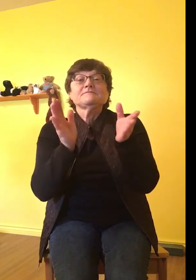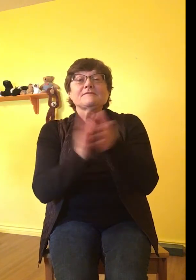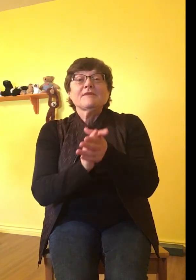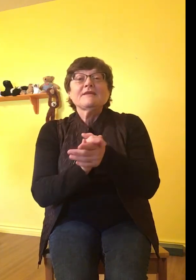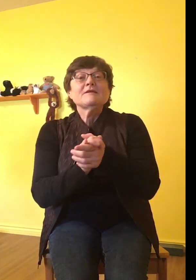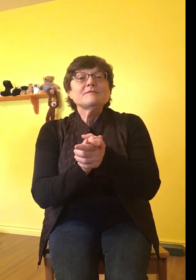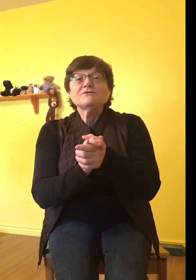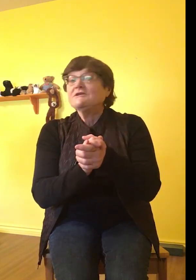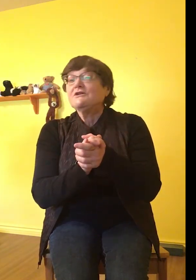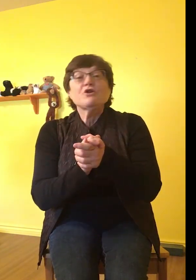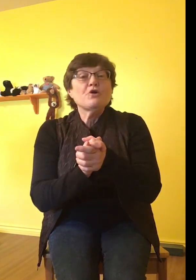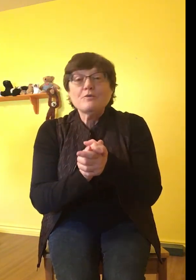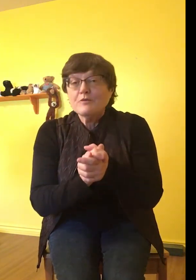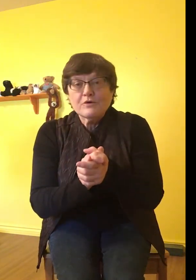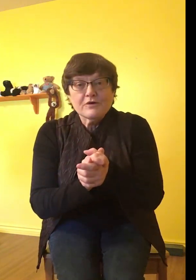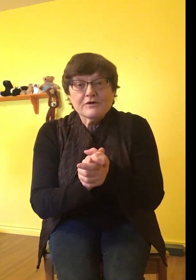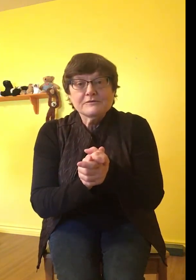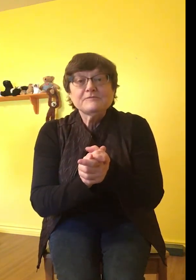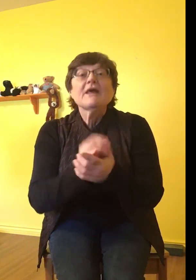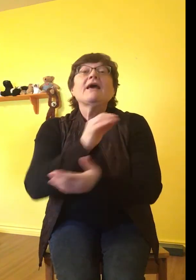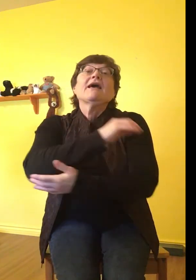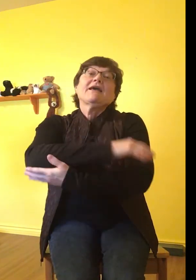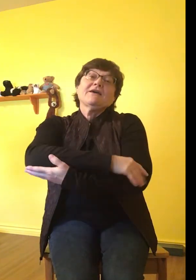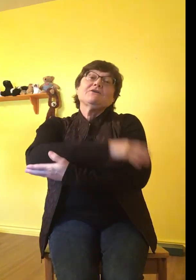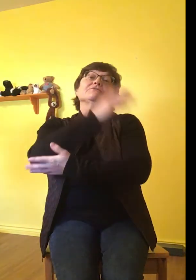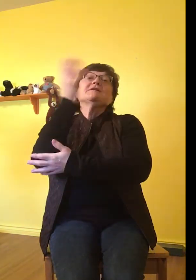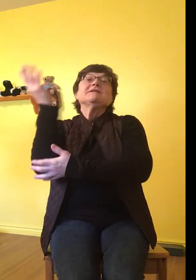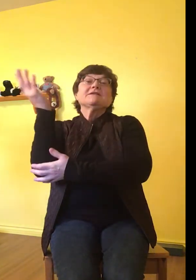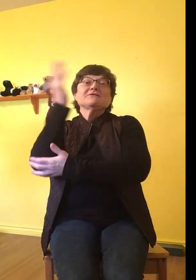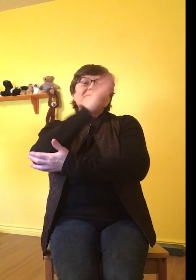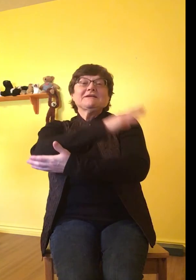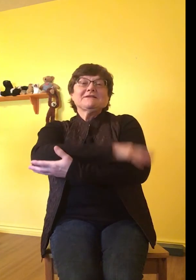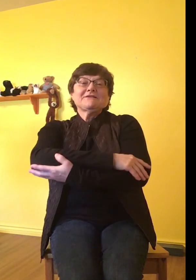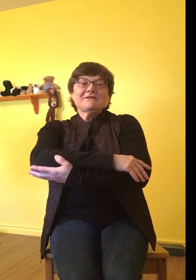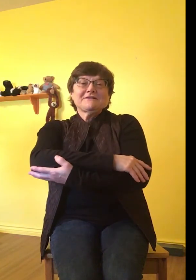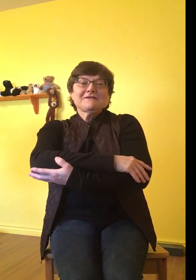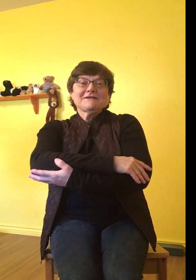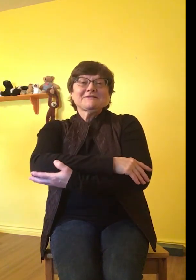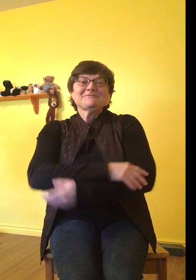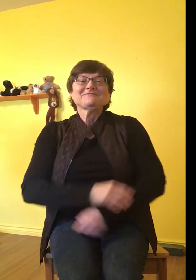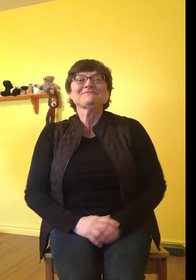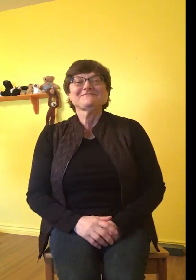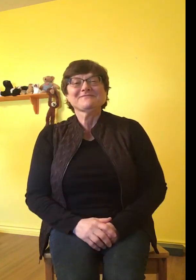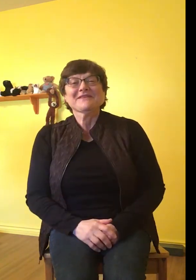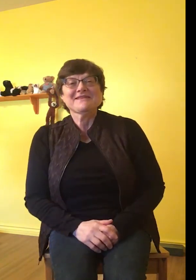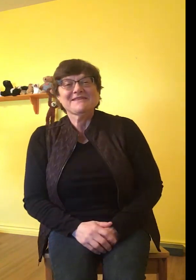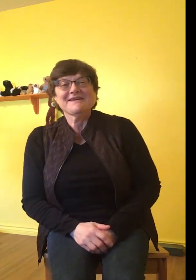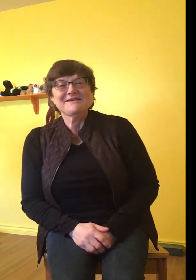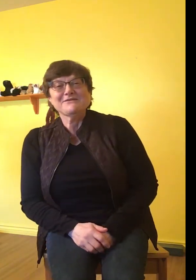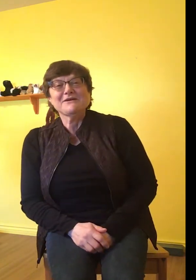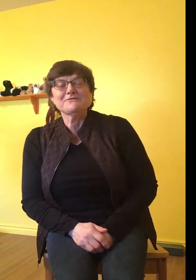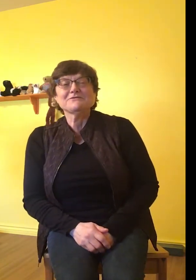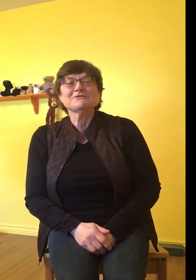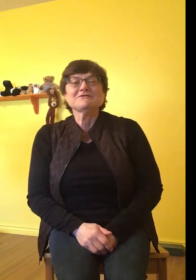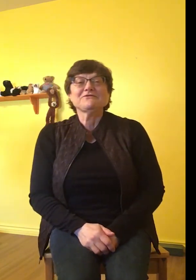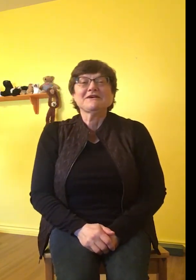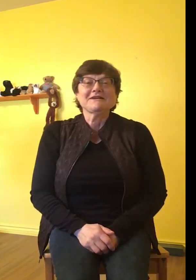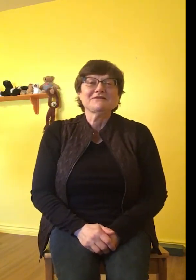The mouse said no more. Hickory Dickory Dock. Thank you. That one was fun as